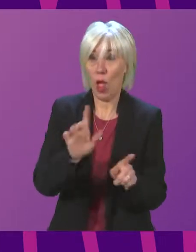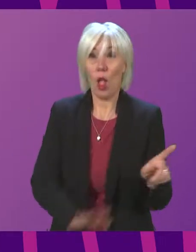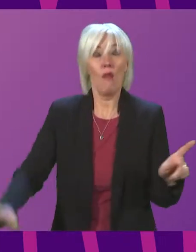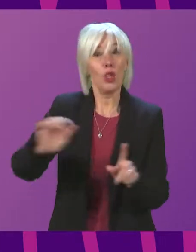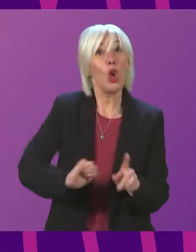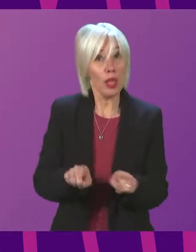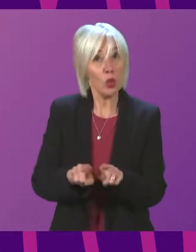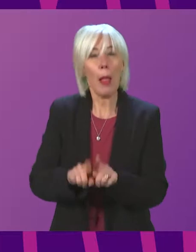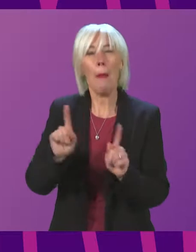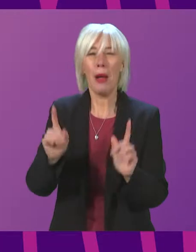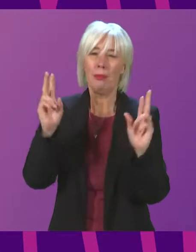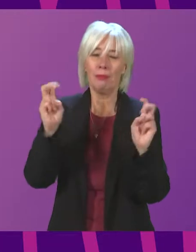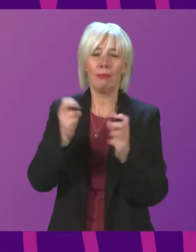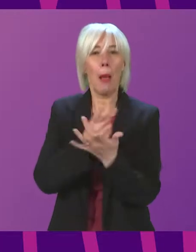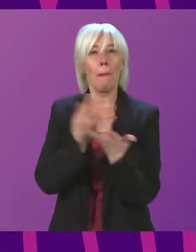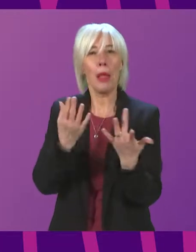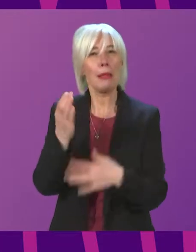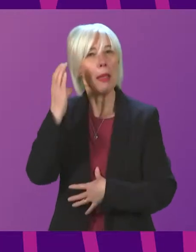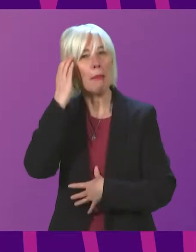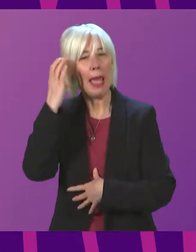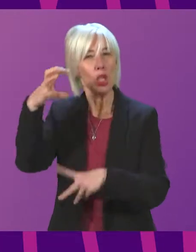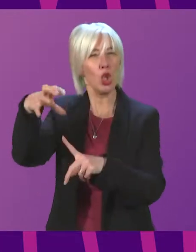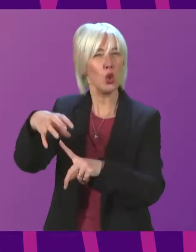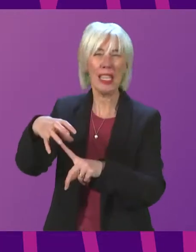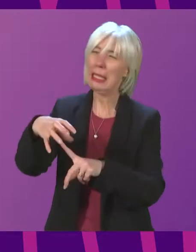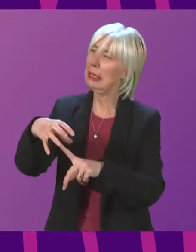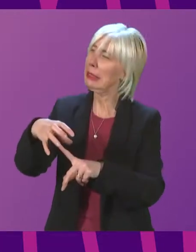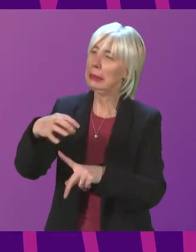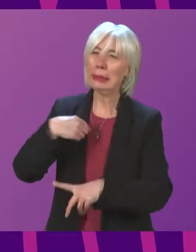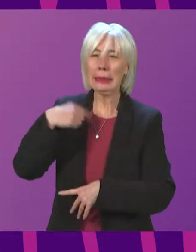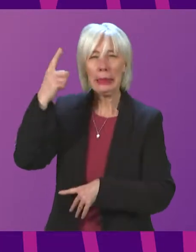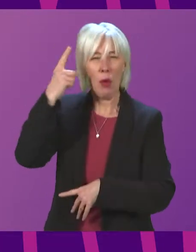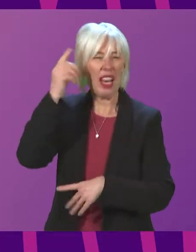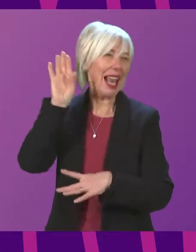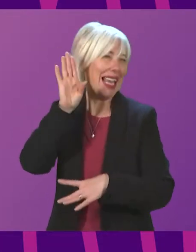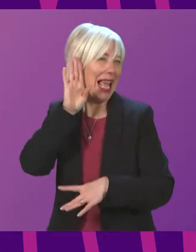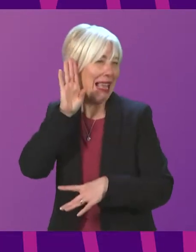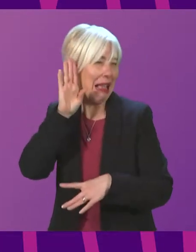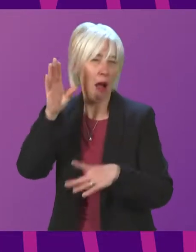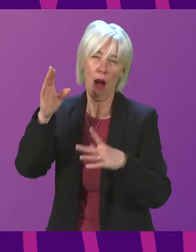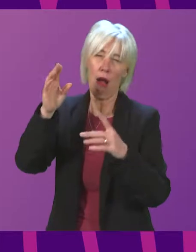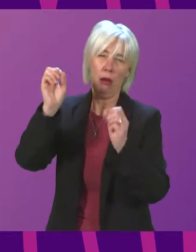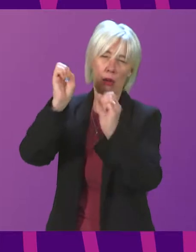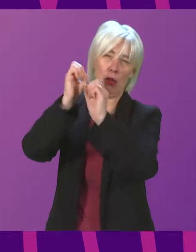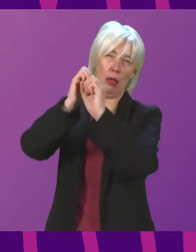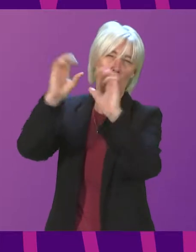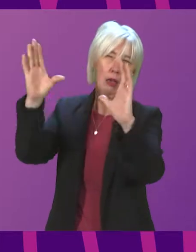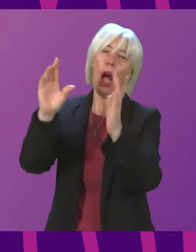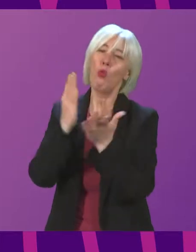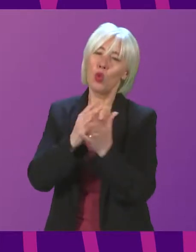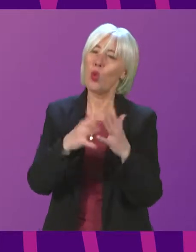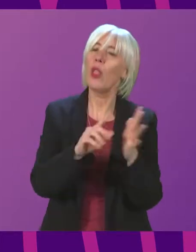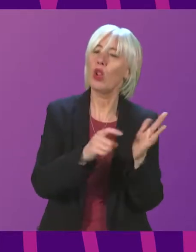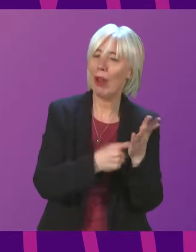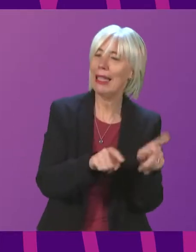multi-bed unit tends to lead me to think, and I am sure Mr Rene is of the same view,